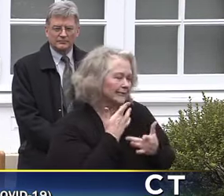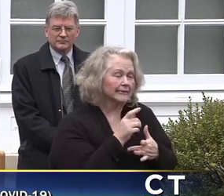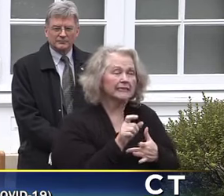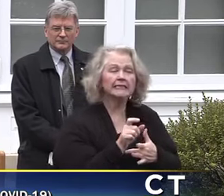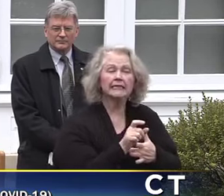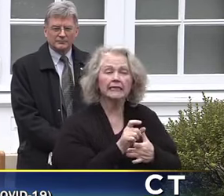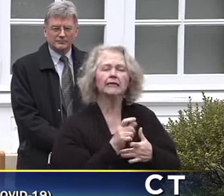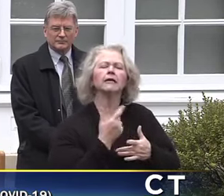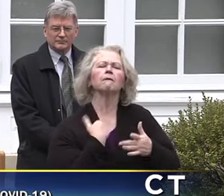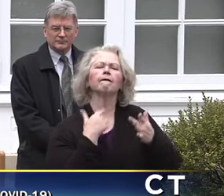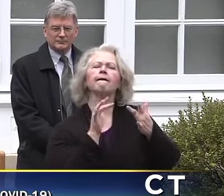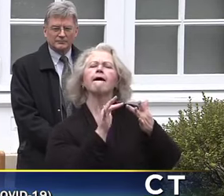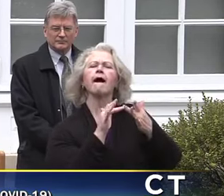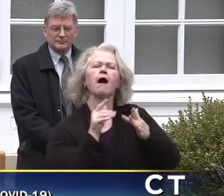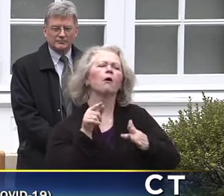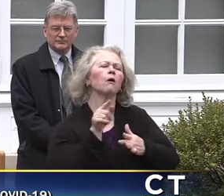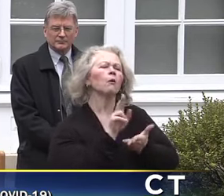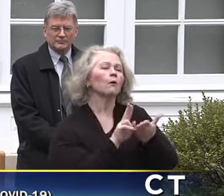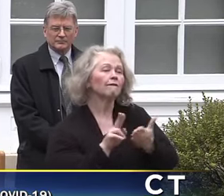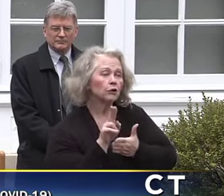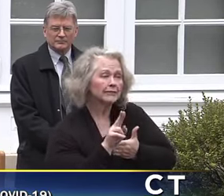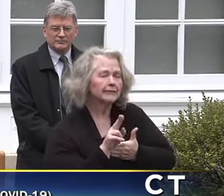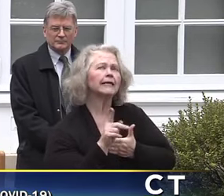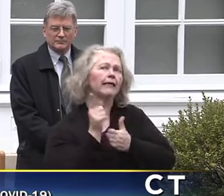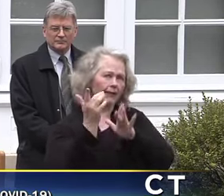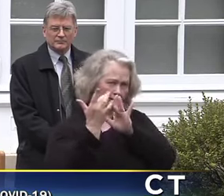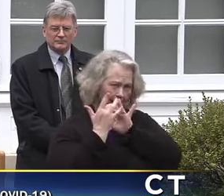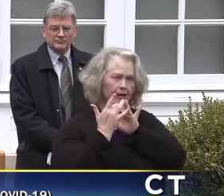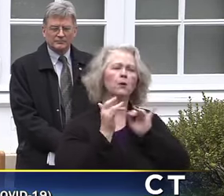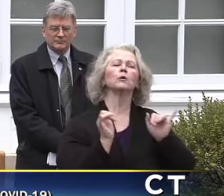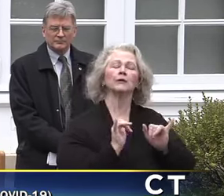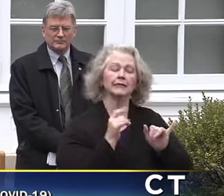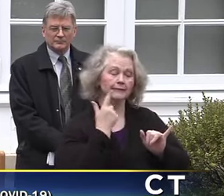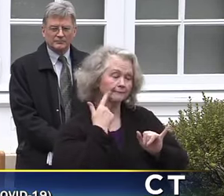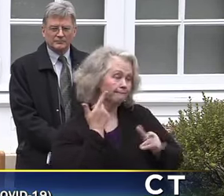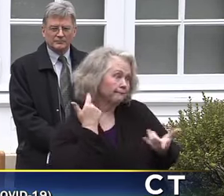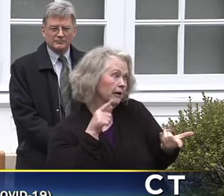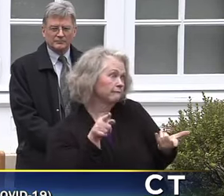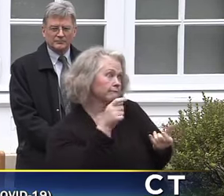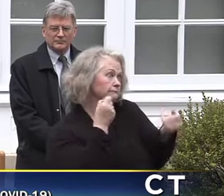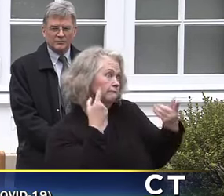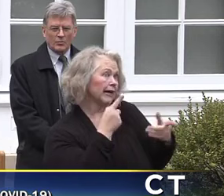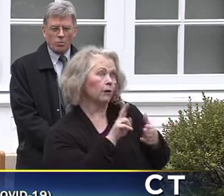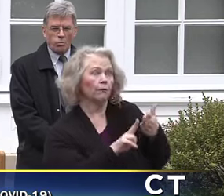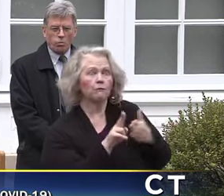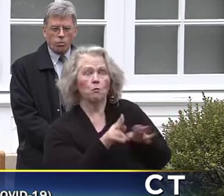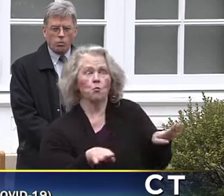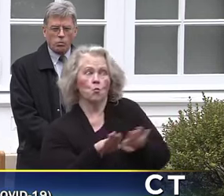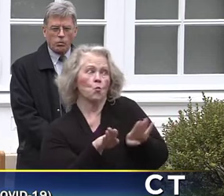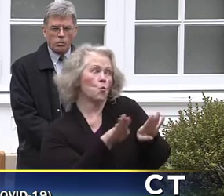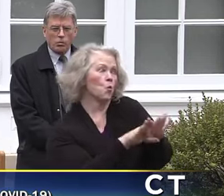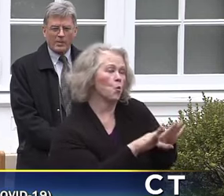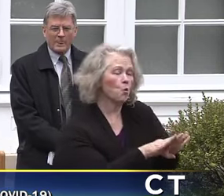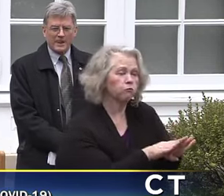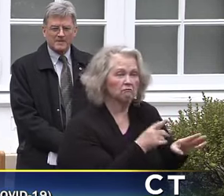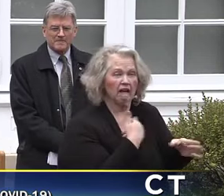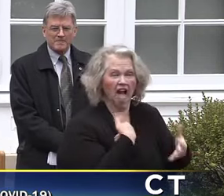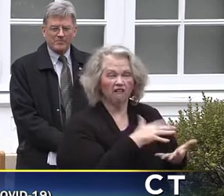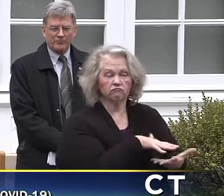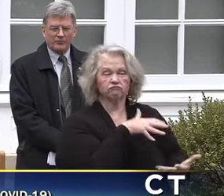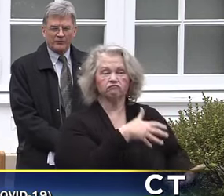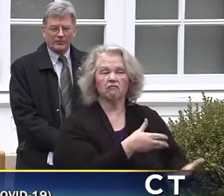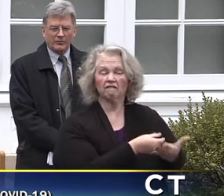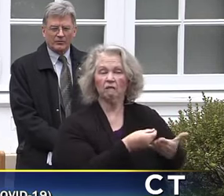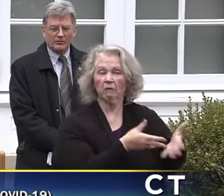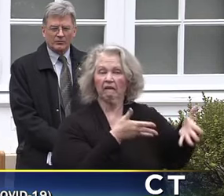out to the university community and they've reached out to us. And they said, because our university just closed down now, we have some excess food. They're